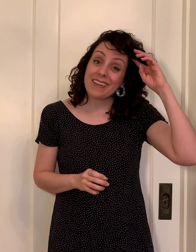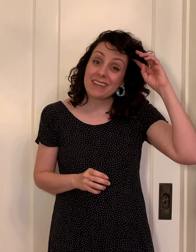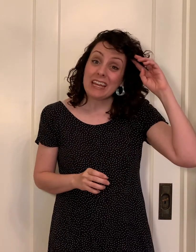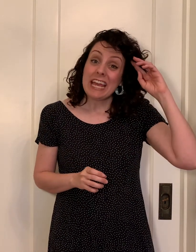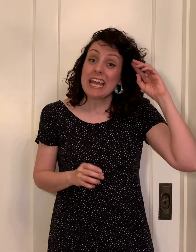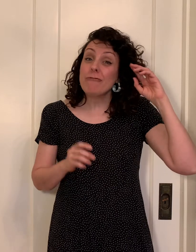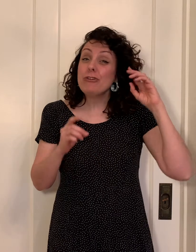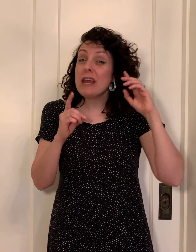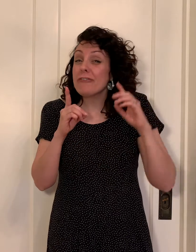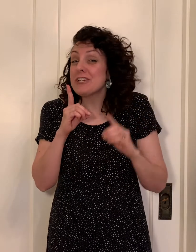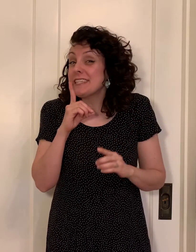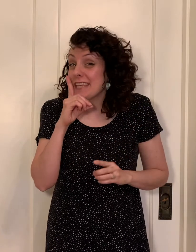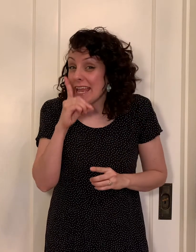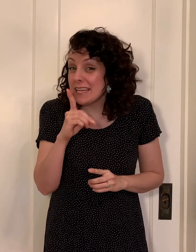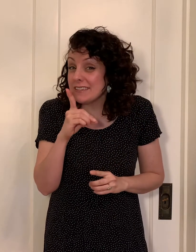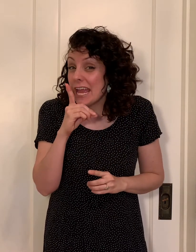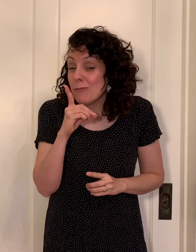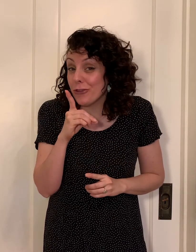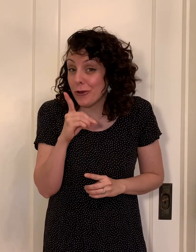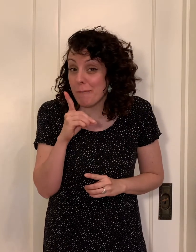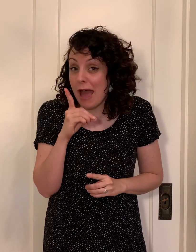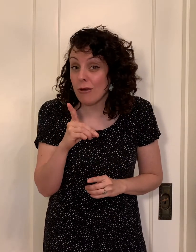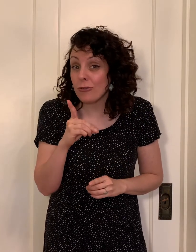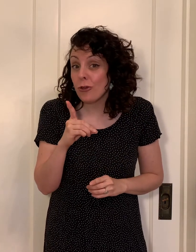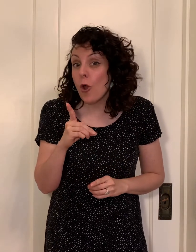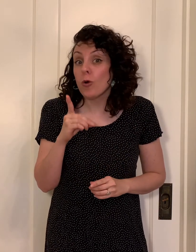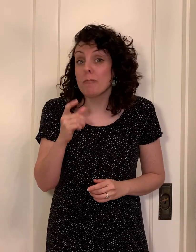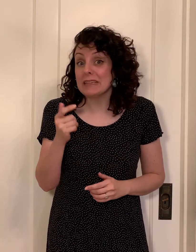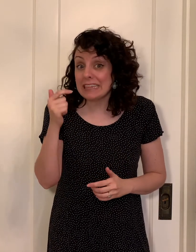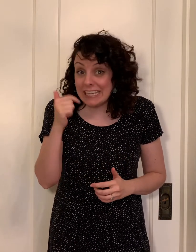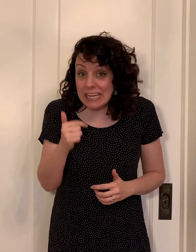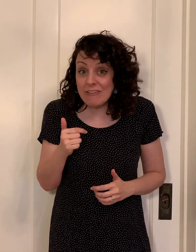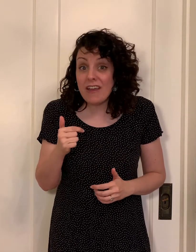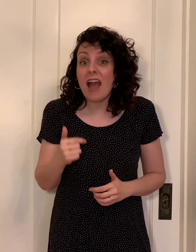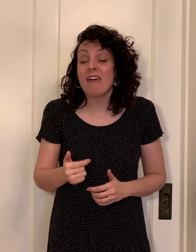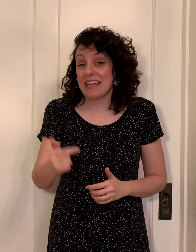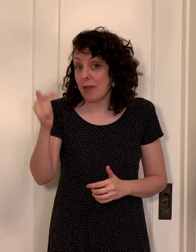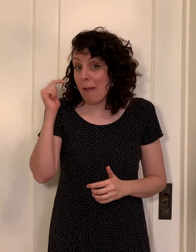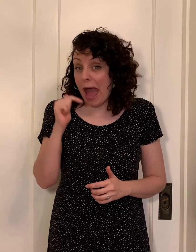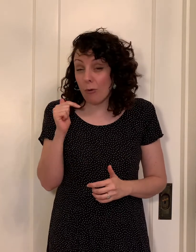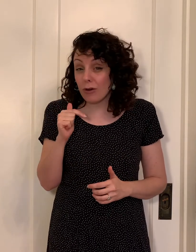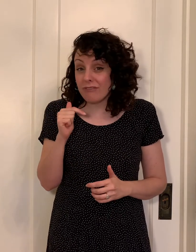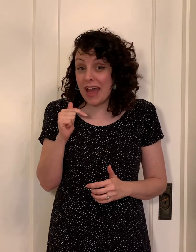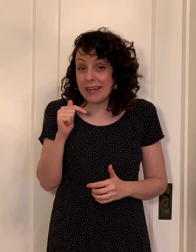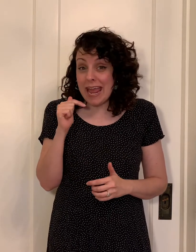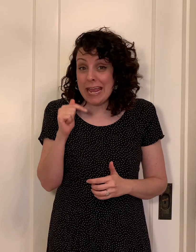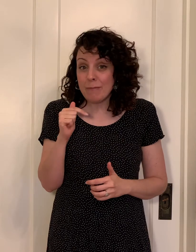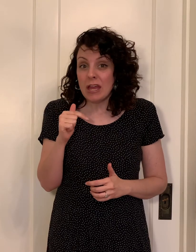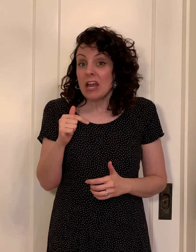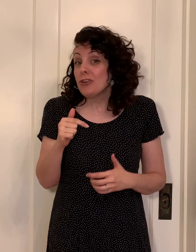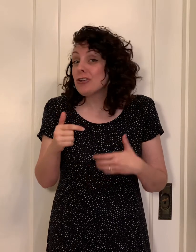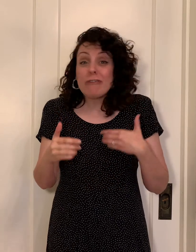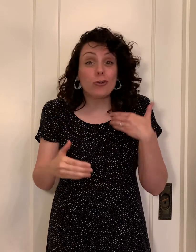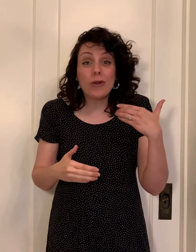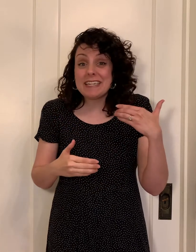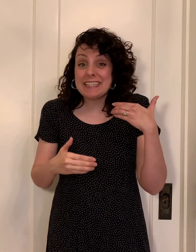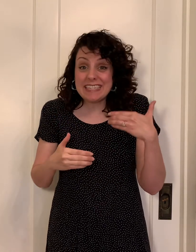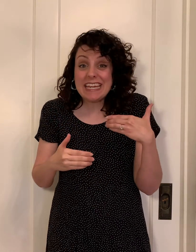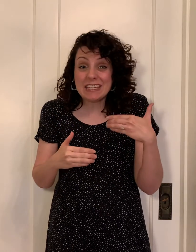if you never say his name with your mouth or believe in the power of that name you're never going to see his